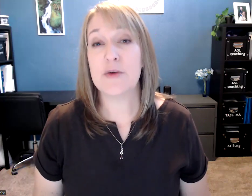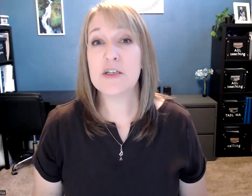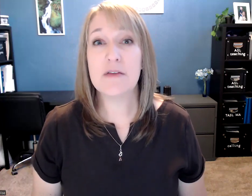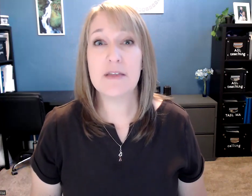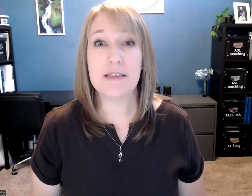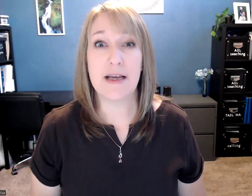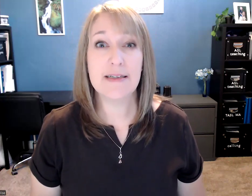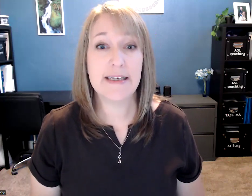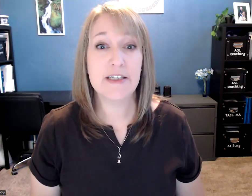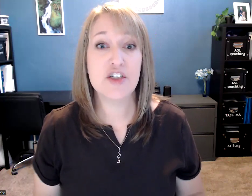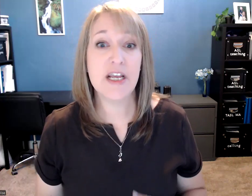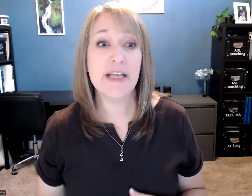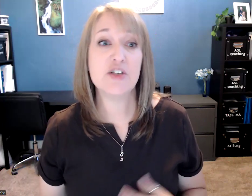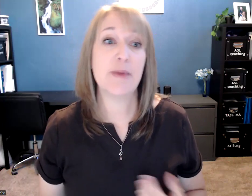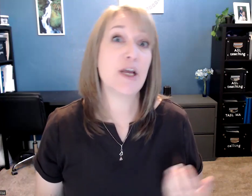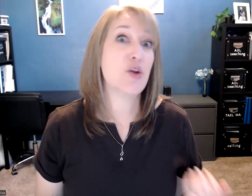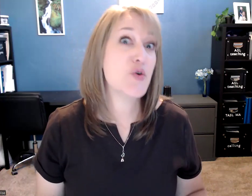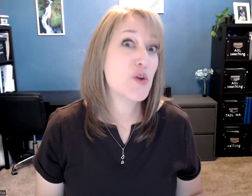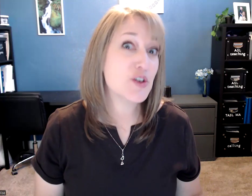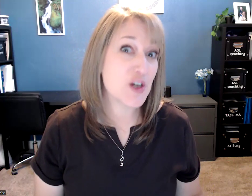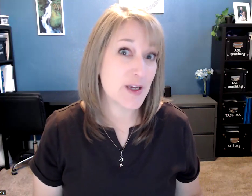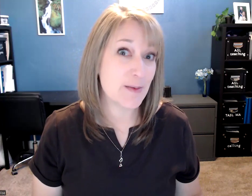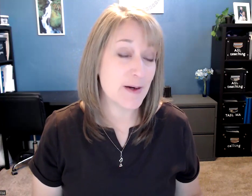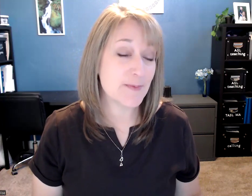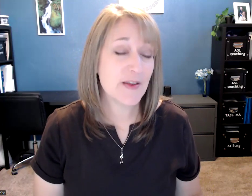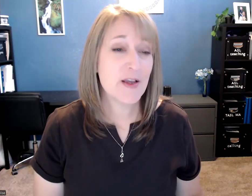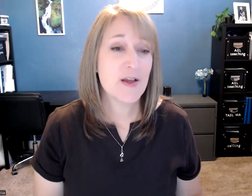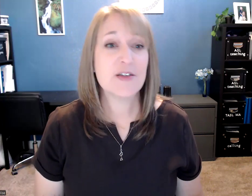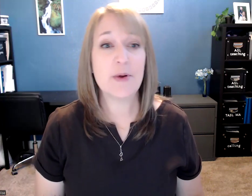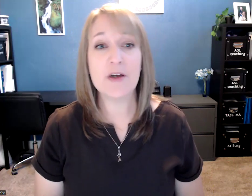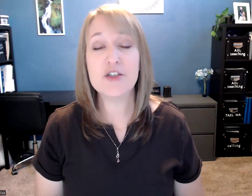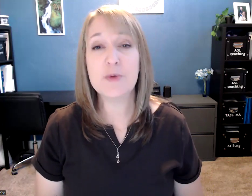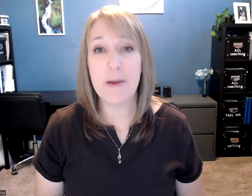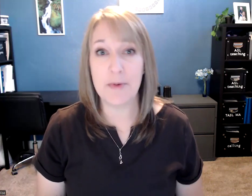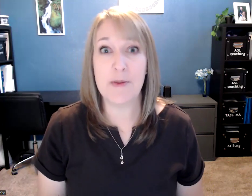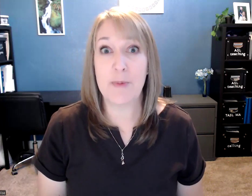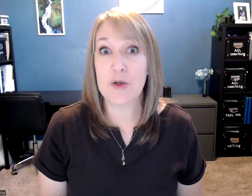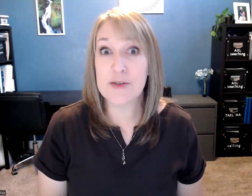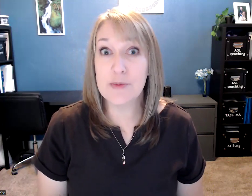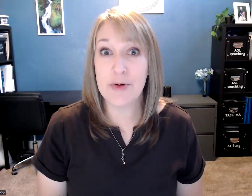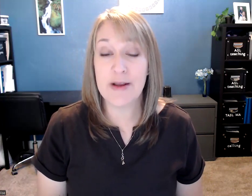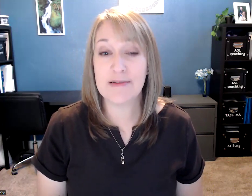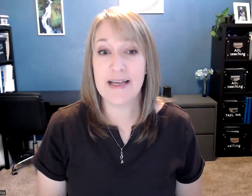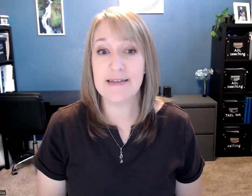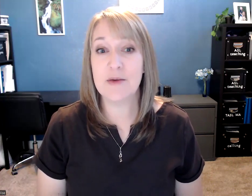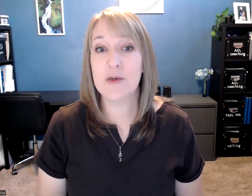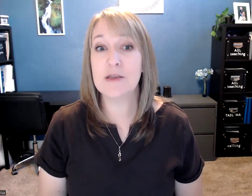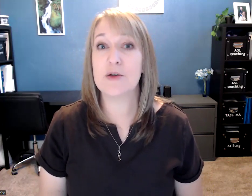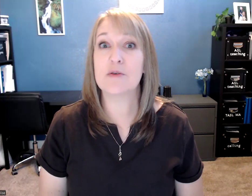direction of these signs can change depending on who you're talking about. So I want you to remember the personal pronoun signs that we learned